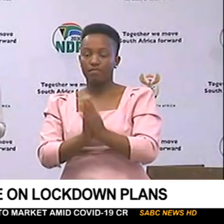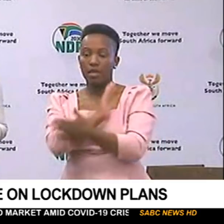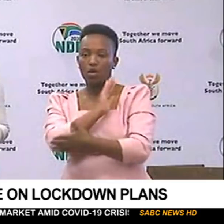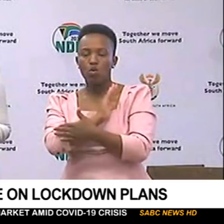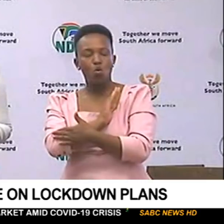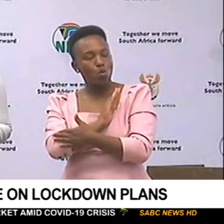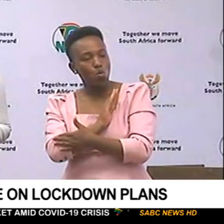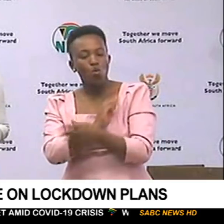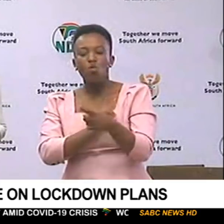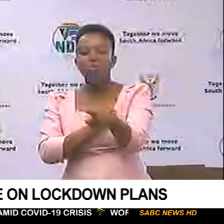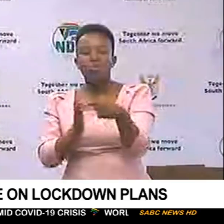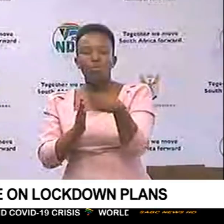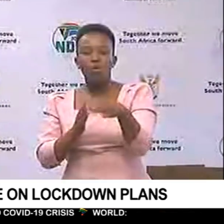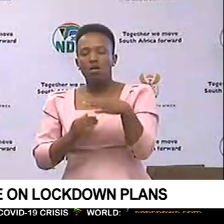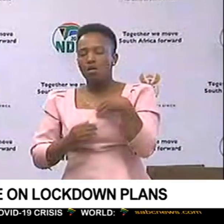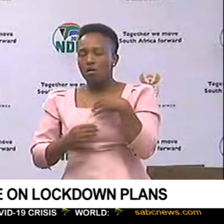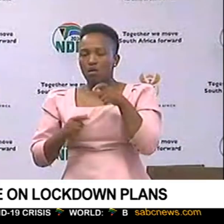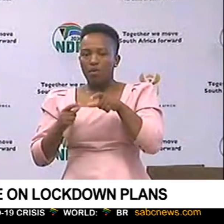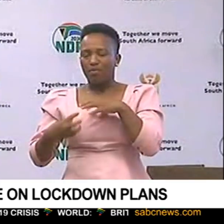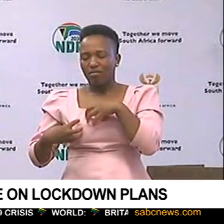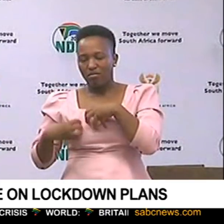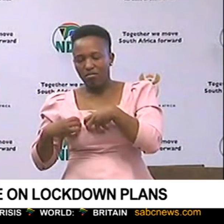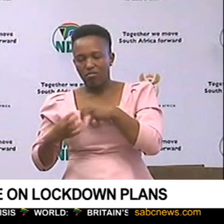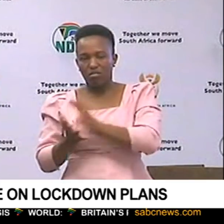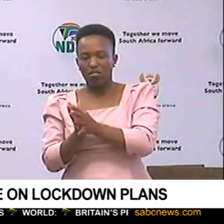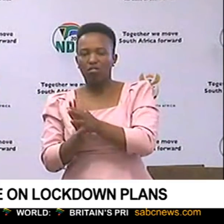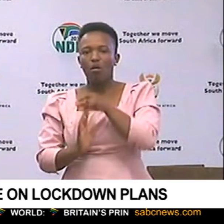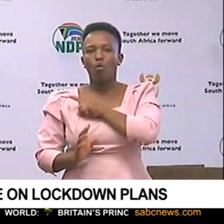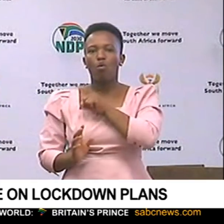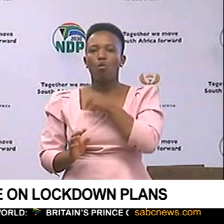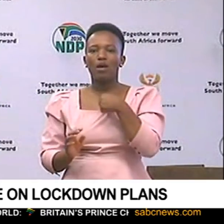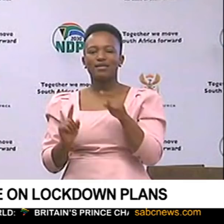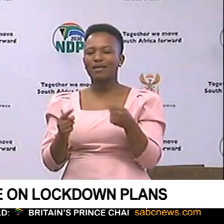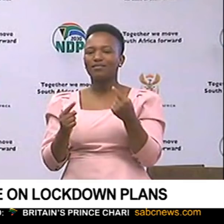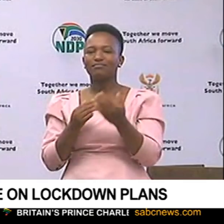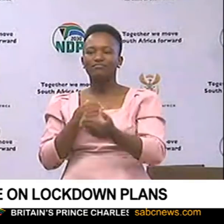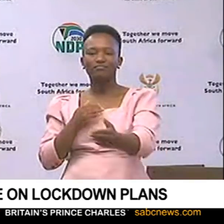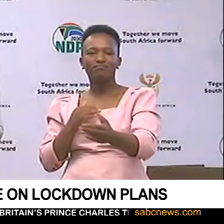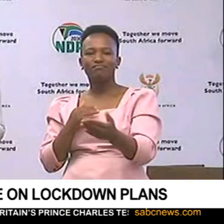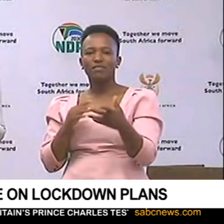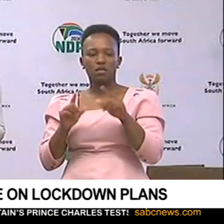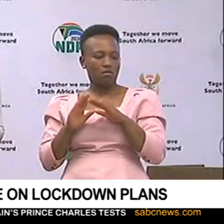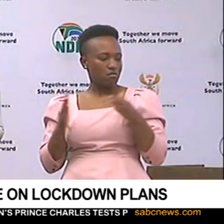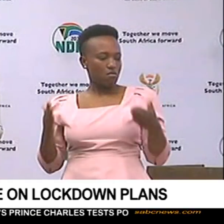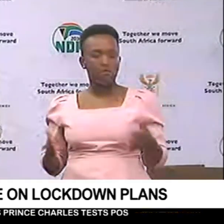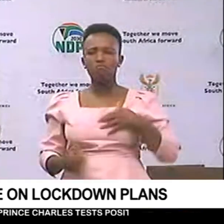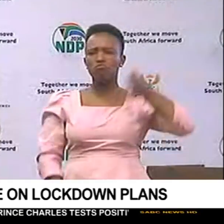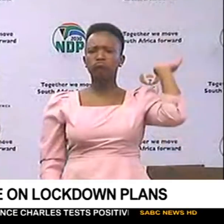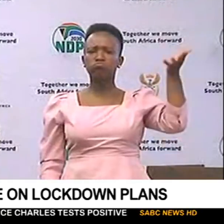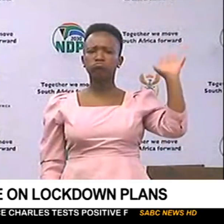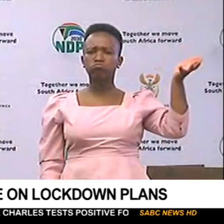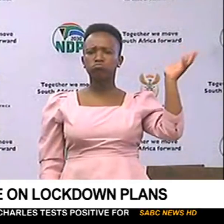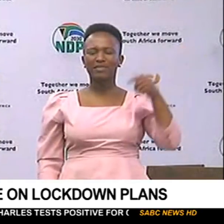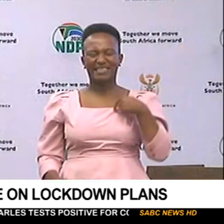weekend that is coming. People are heartbroken that they're not going to get an opportunity to be in the pulpit or do that, that they do